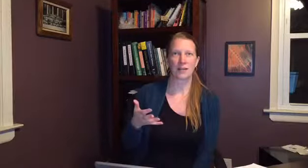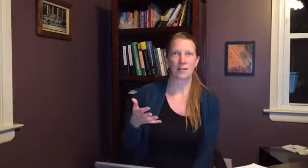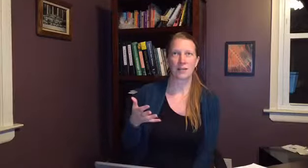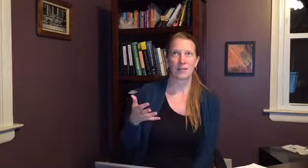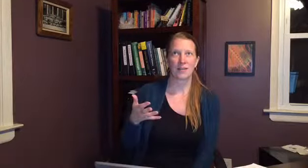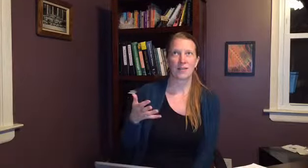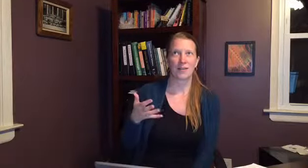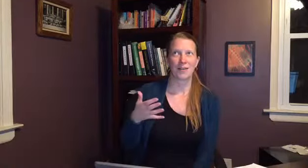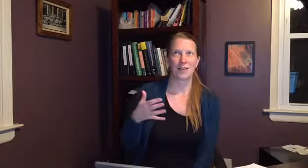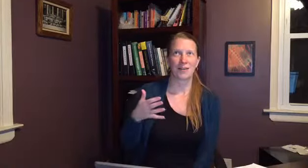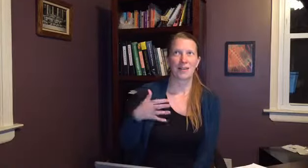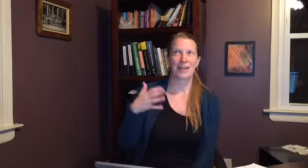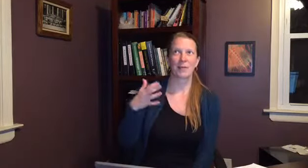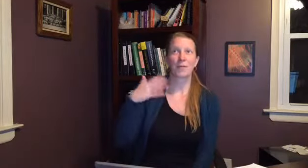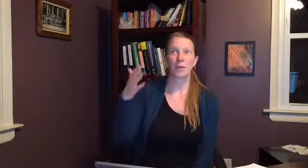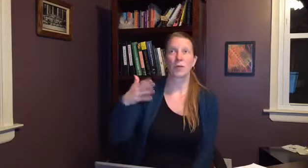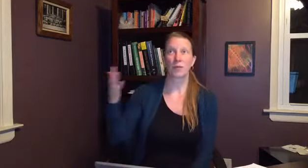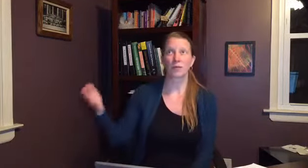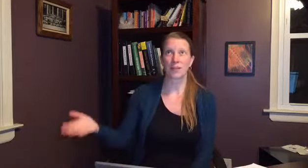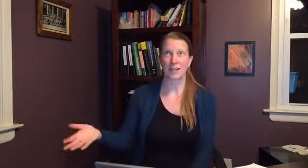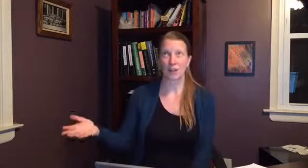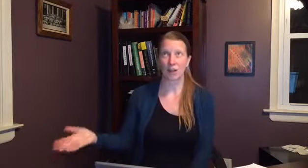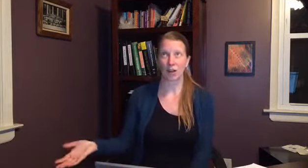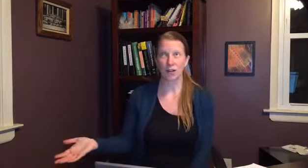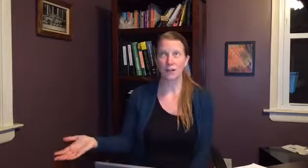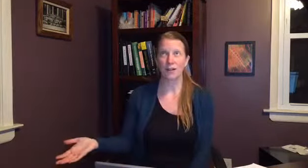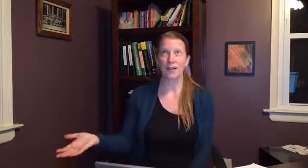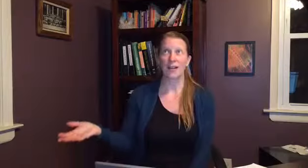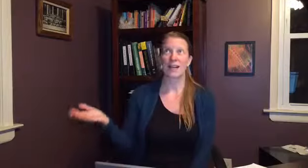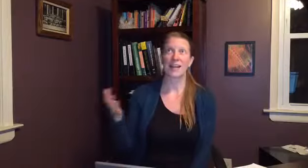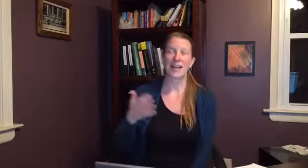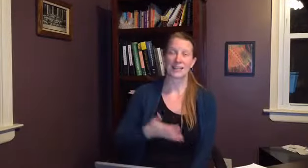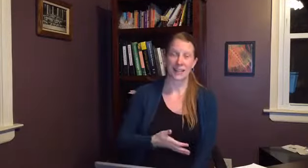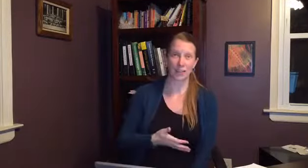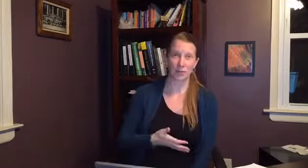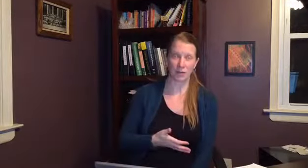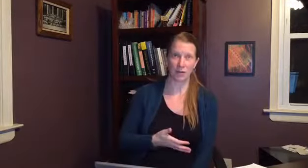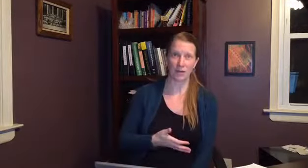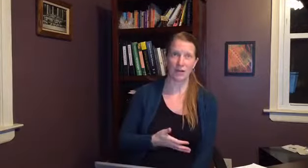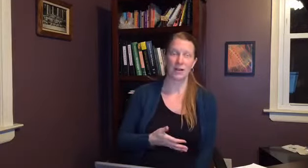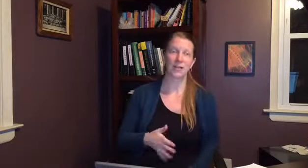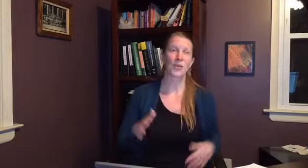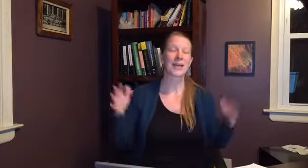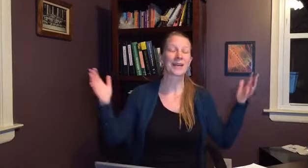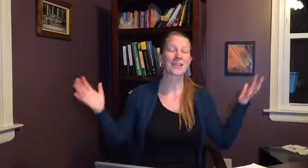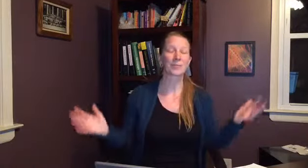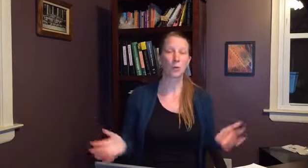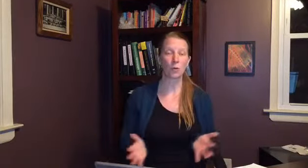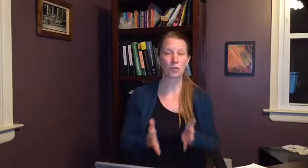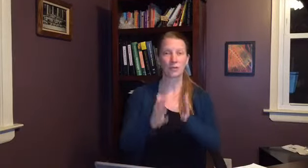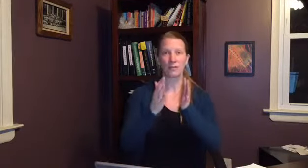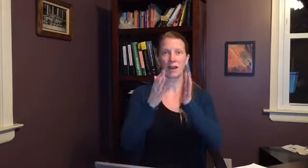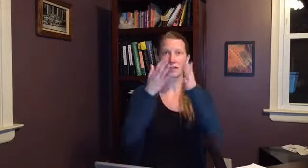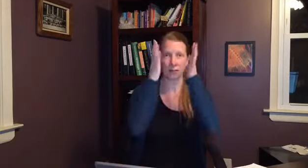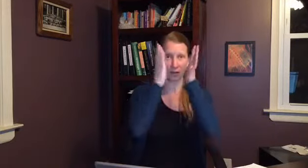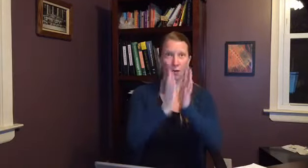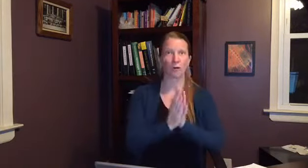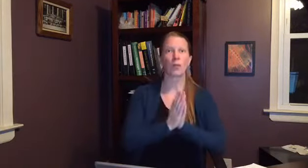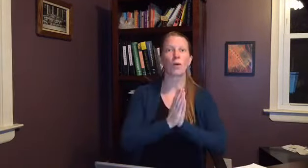he performed oral sex on her and he had sex with her so he got exposed to the virus all in one